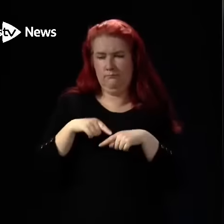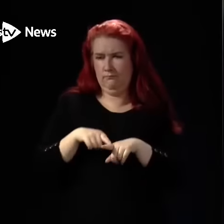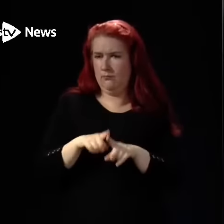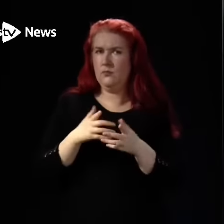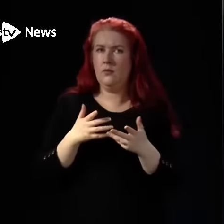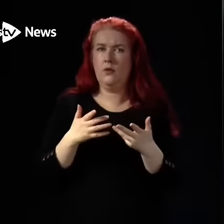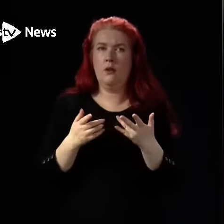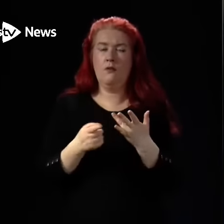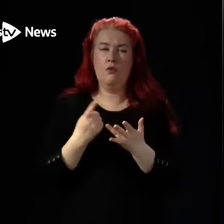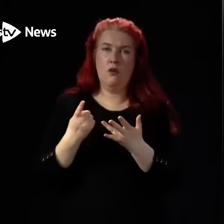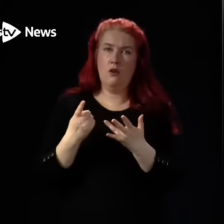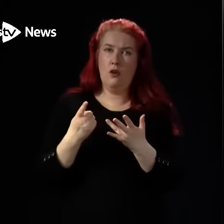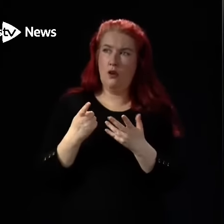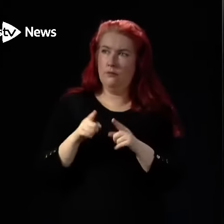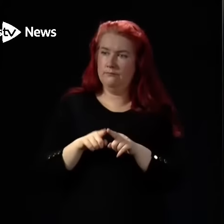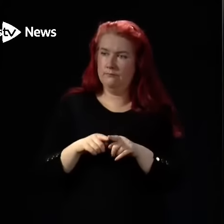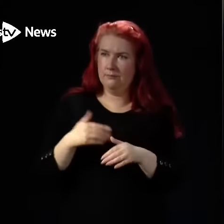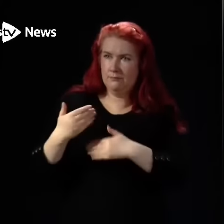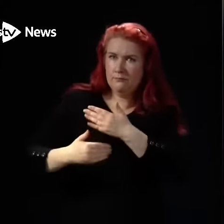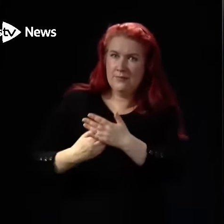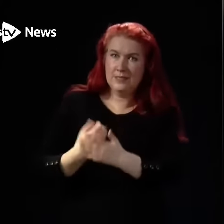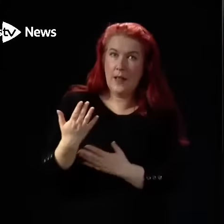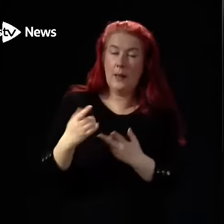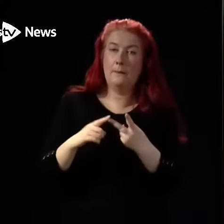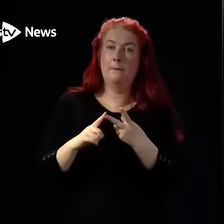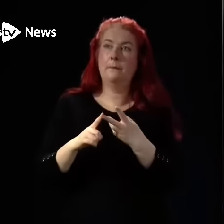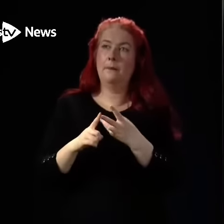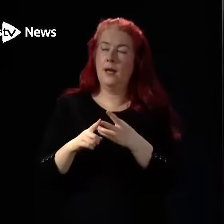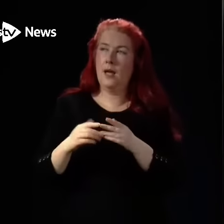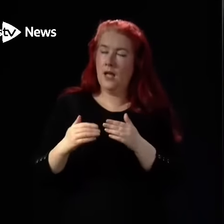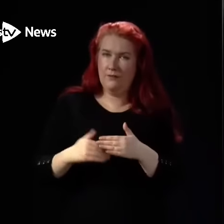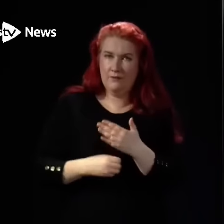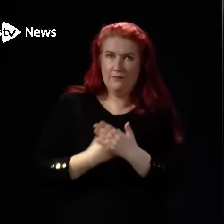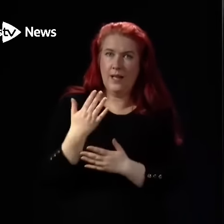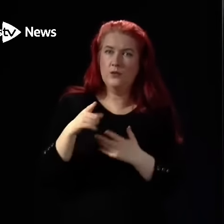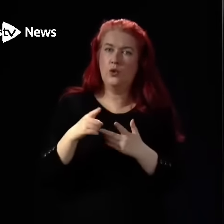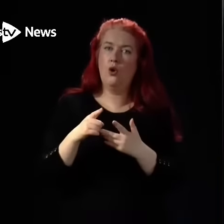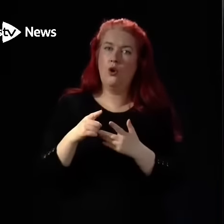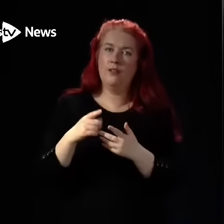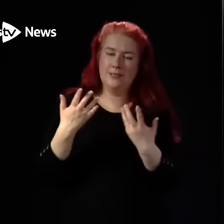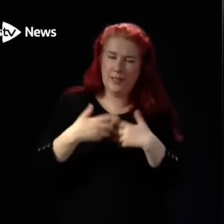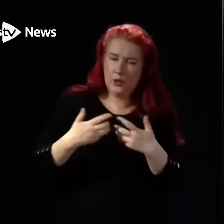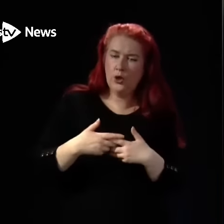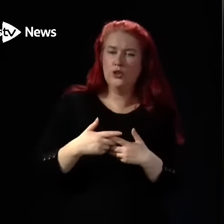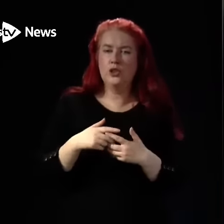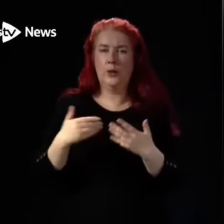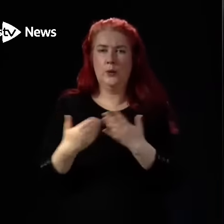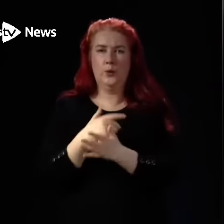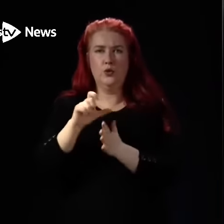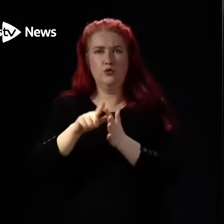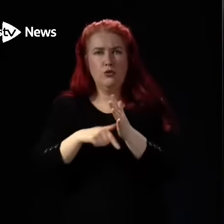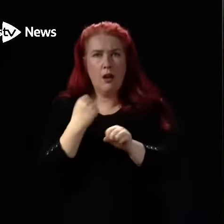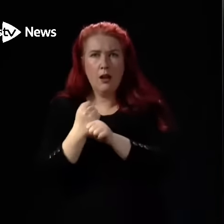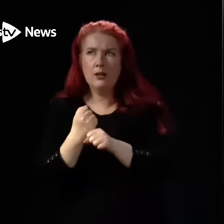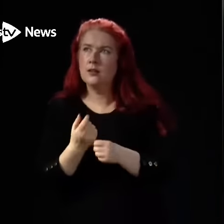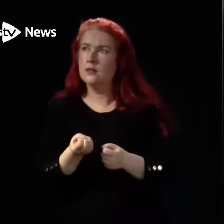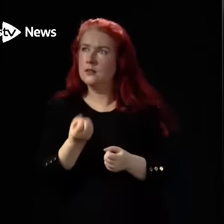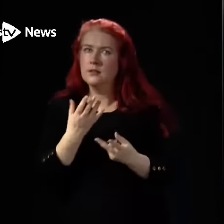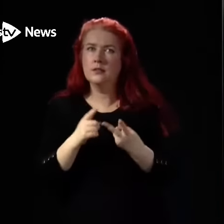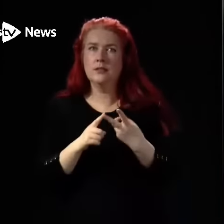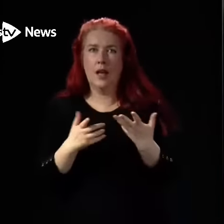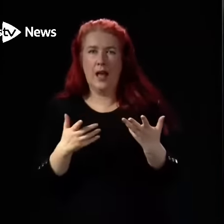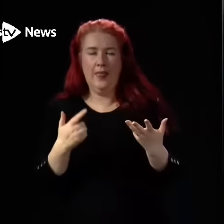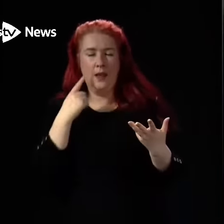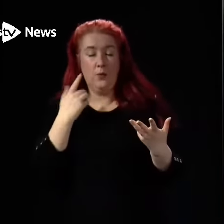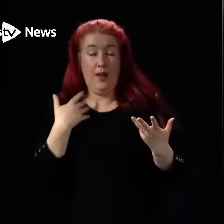the way health care is delivered, advances in technology and the availability of drugs. In the fact that we have a population